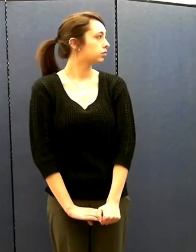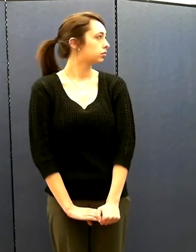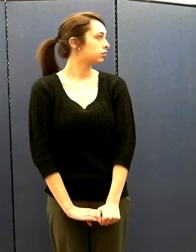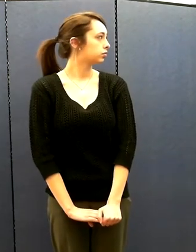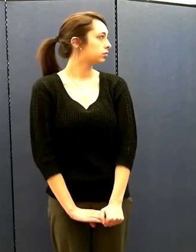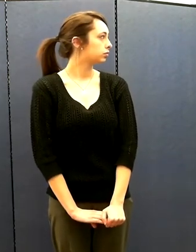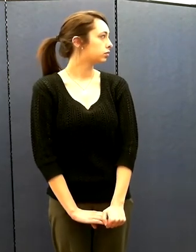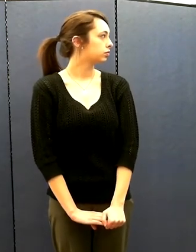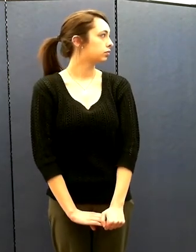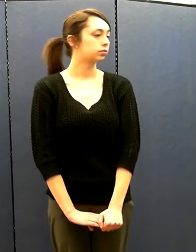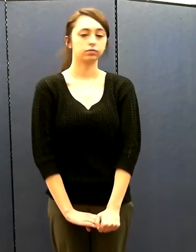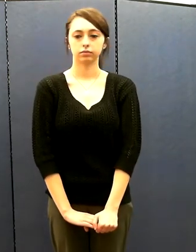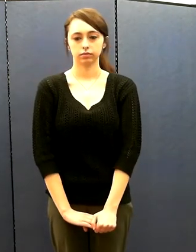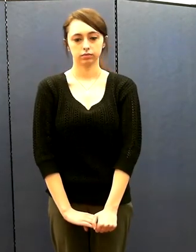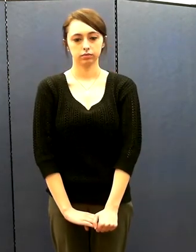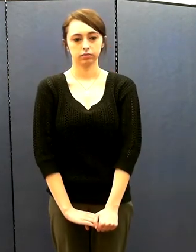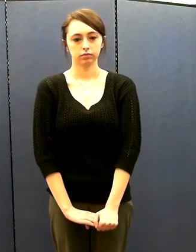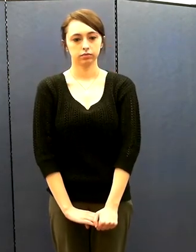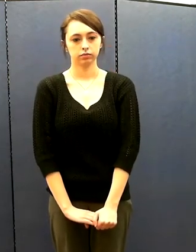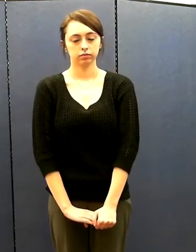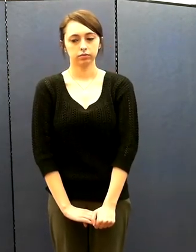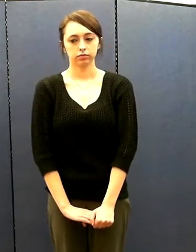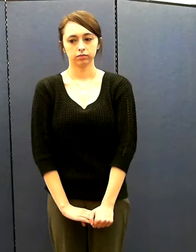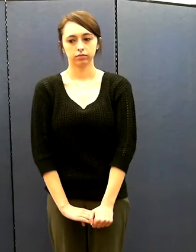the students, which makes it a little easier to learn.